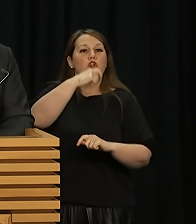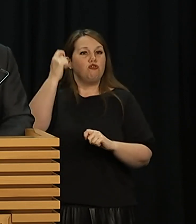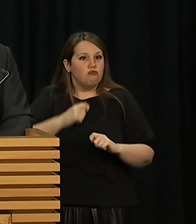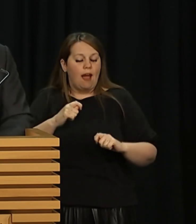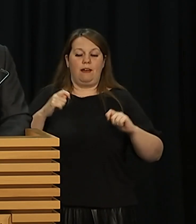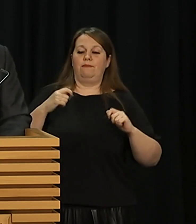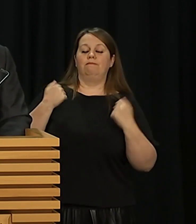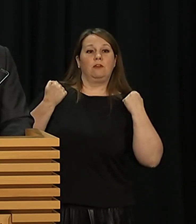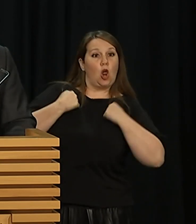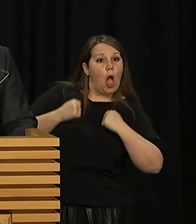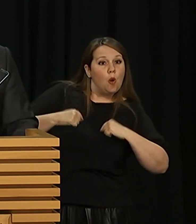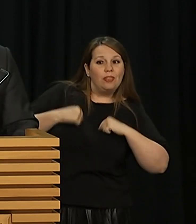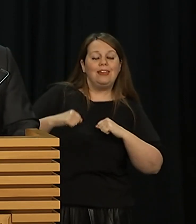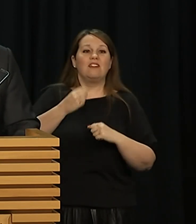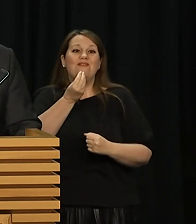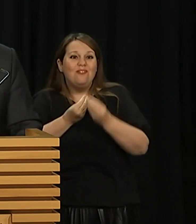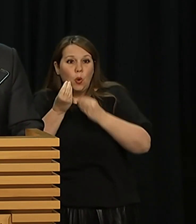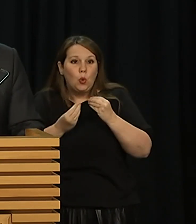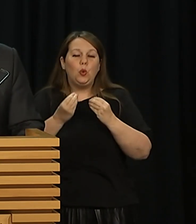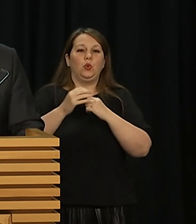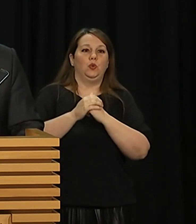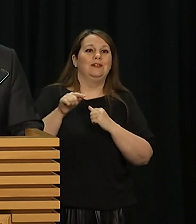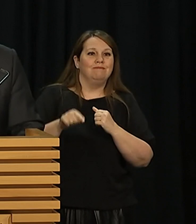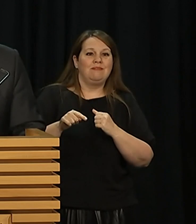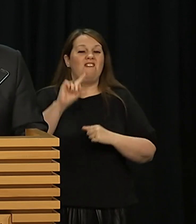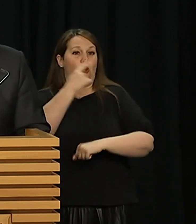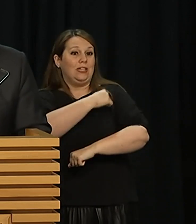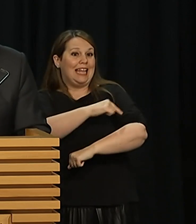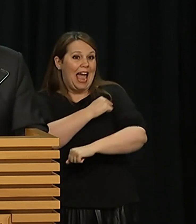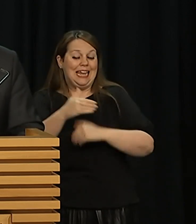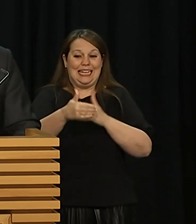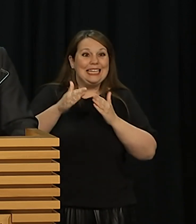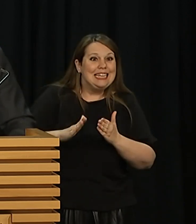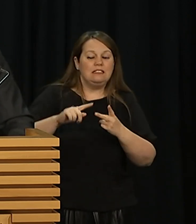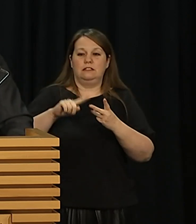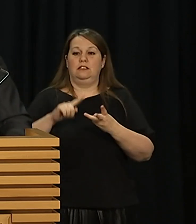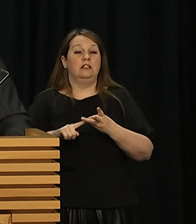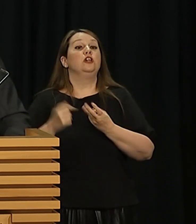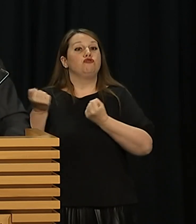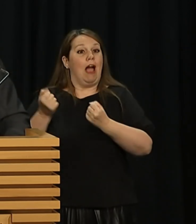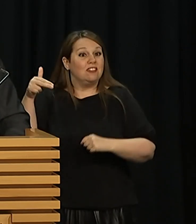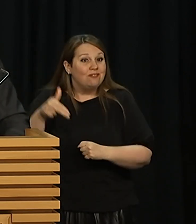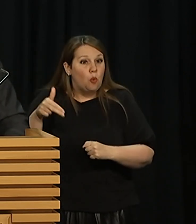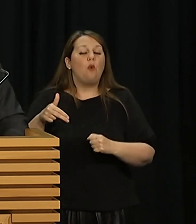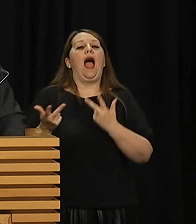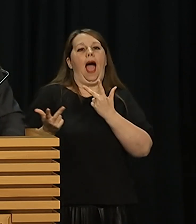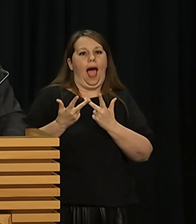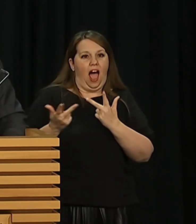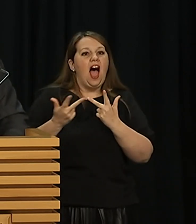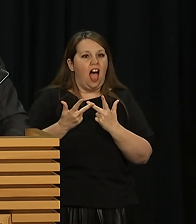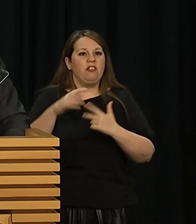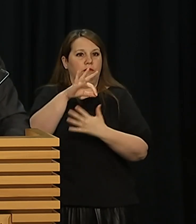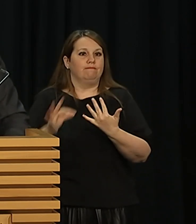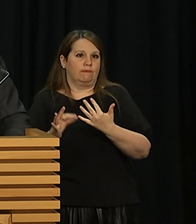generators, first aid kits and fuel trucks, among other non-lethal military equipment. And finally, we will make further